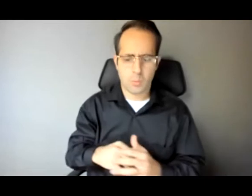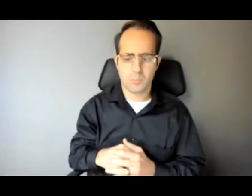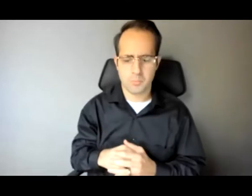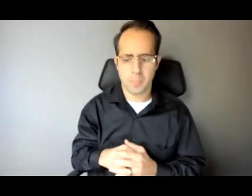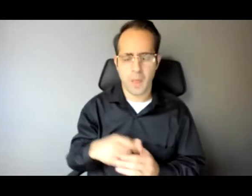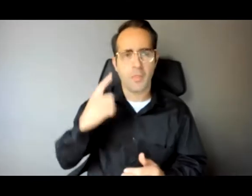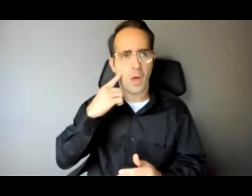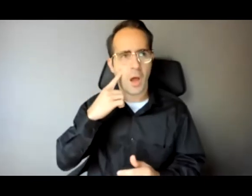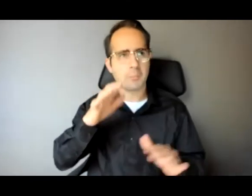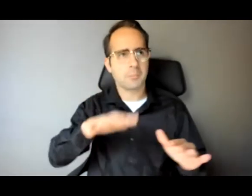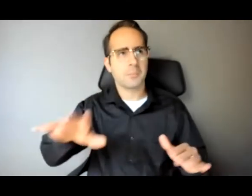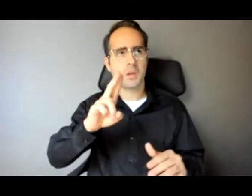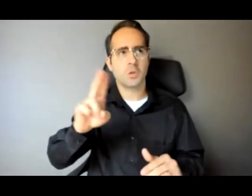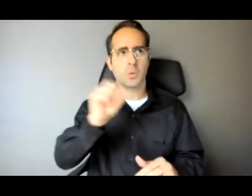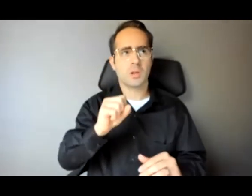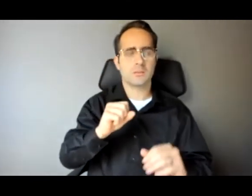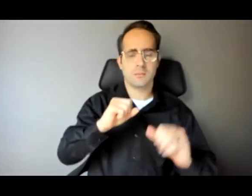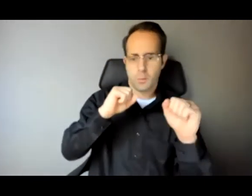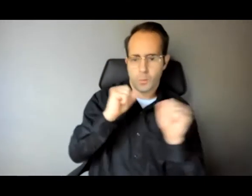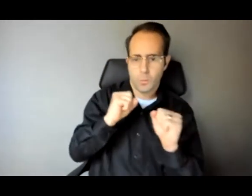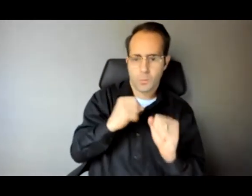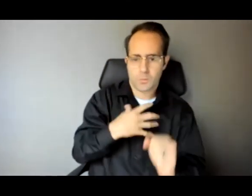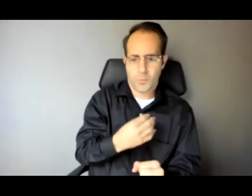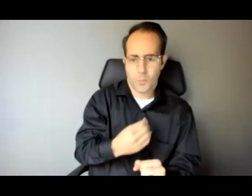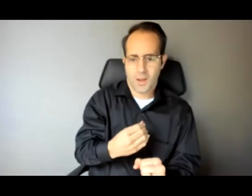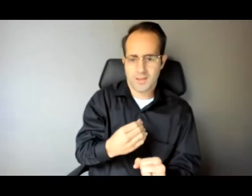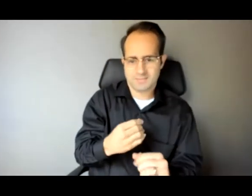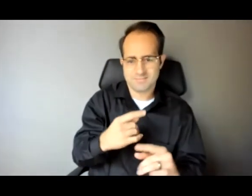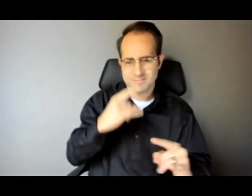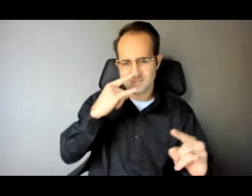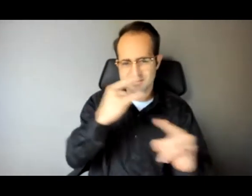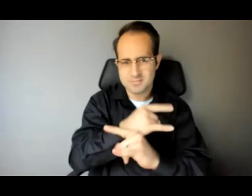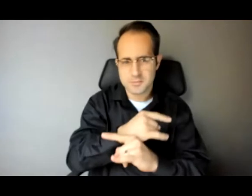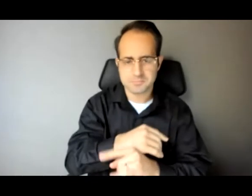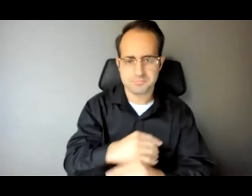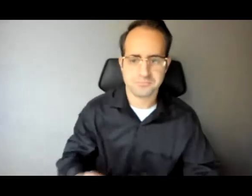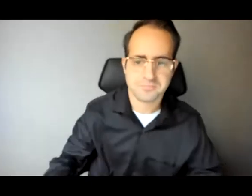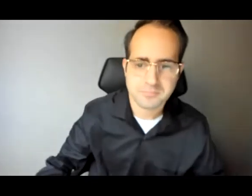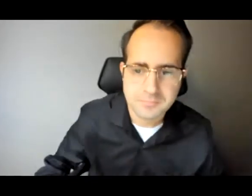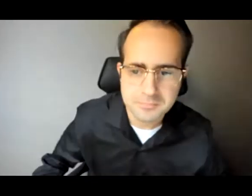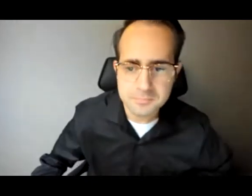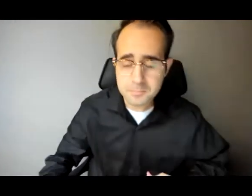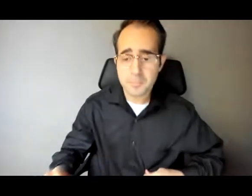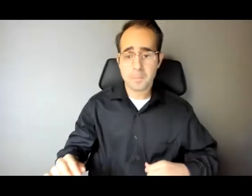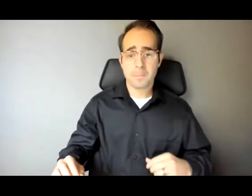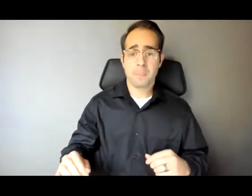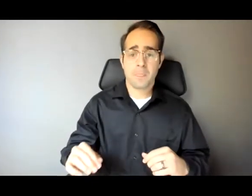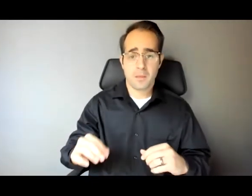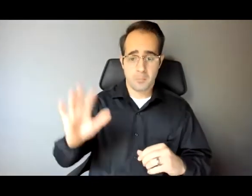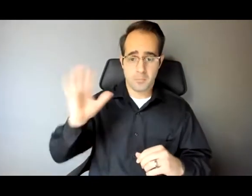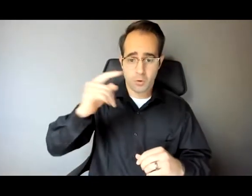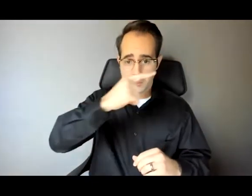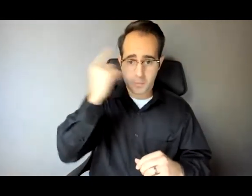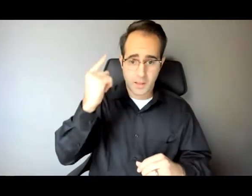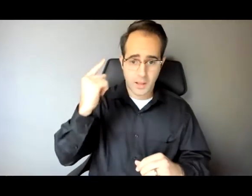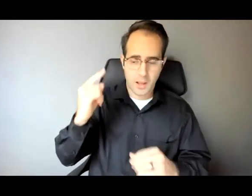white. The irony. As a black immigrant, my mom moved through multiple low-wage,